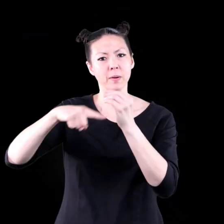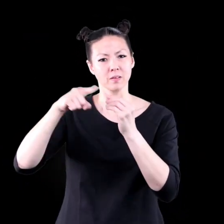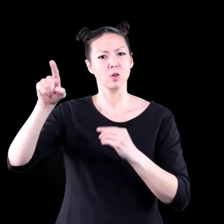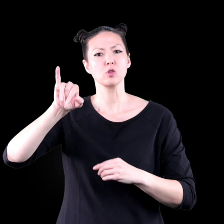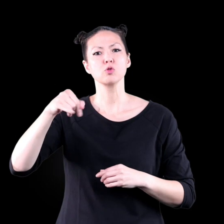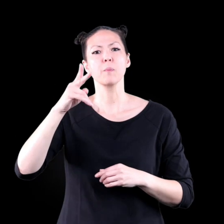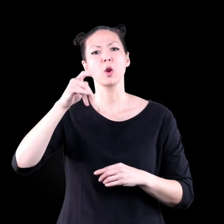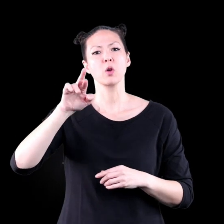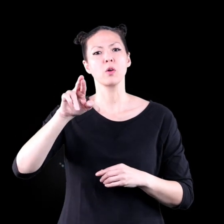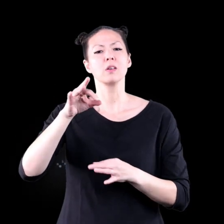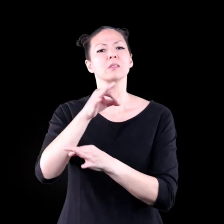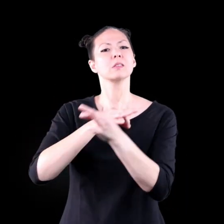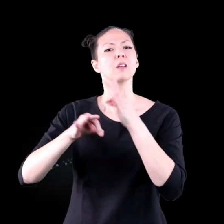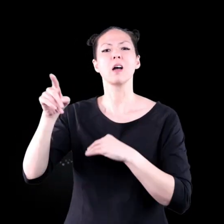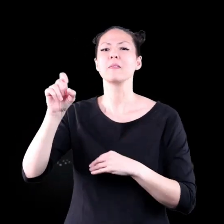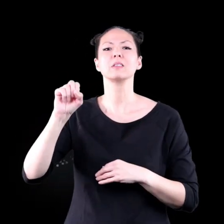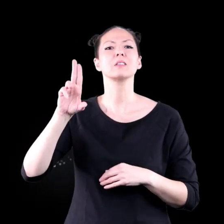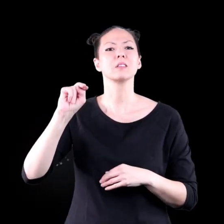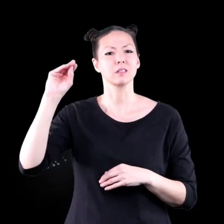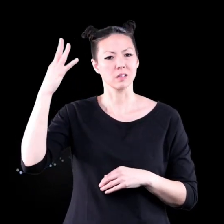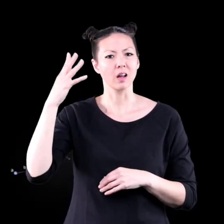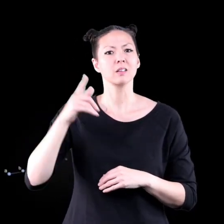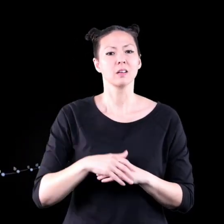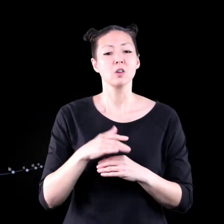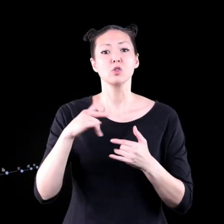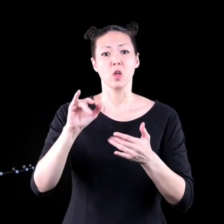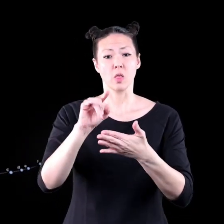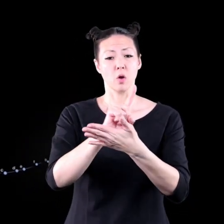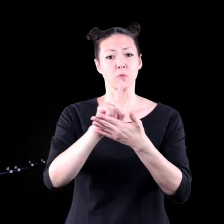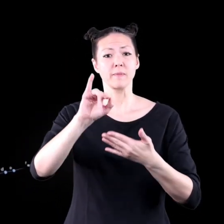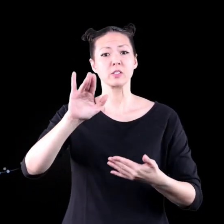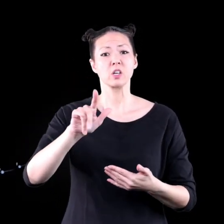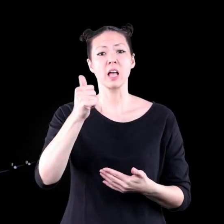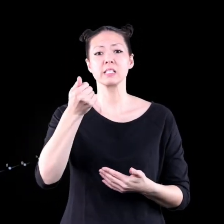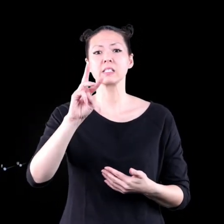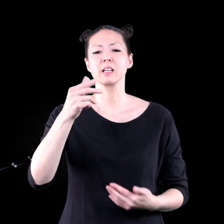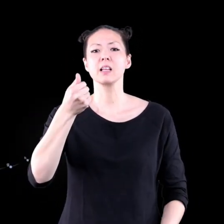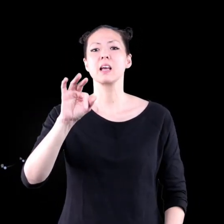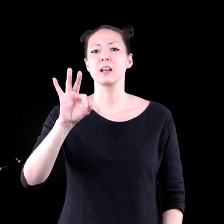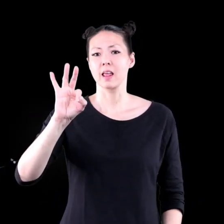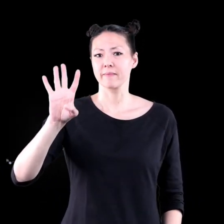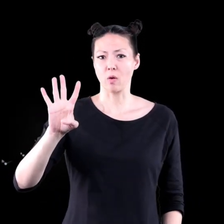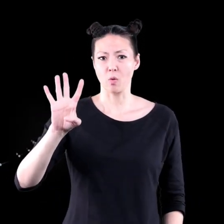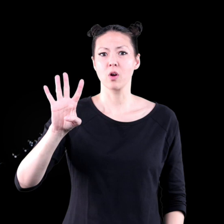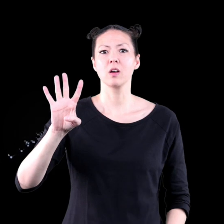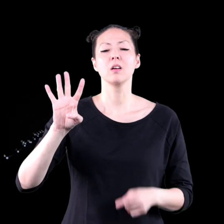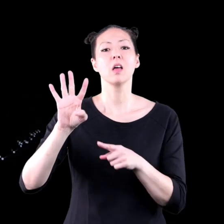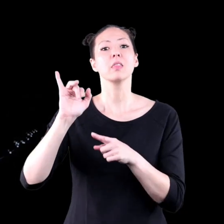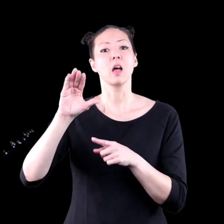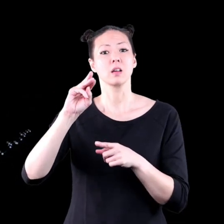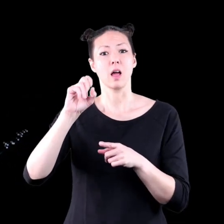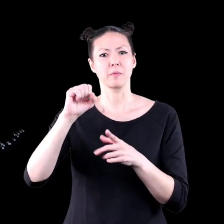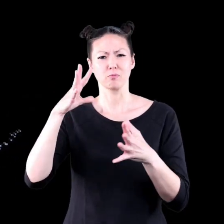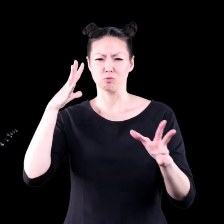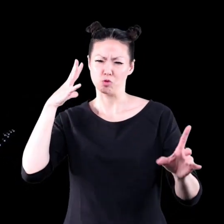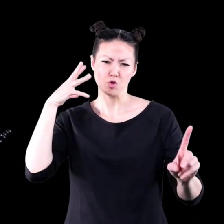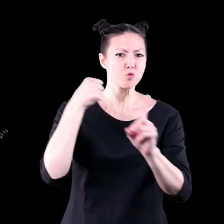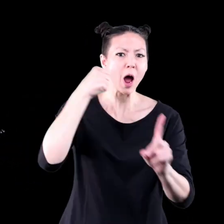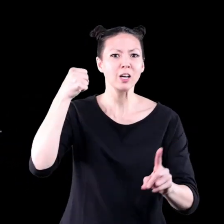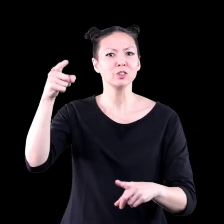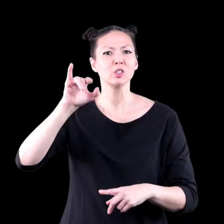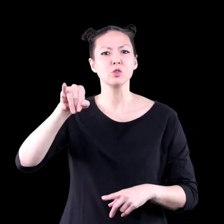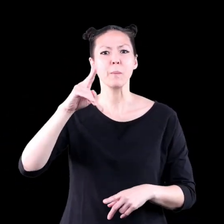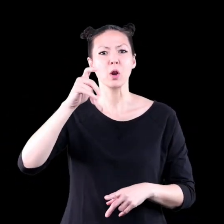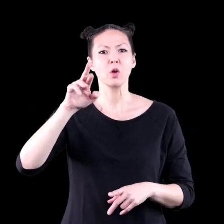to orbit around Jupiter instead of the sun. During the week of July 16, 1994, those comets